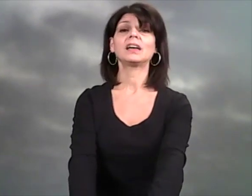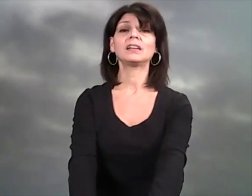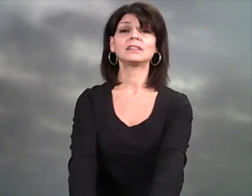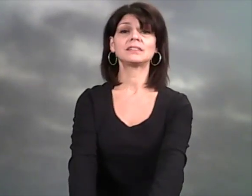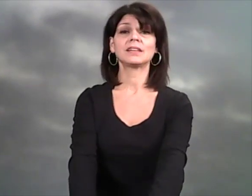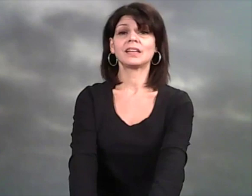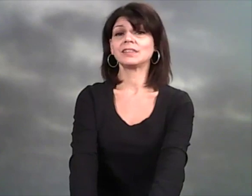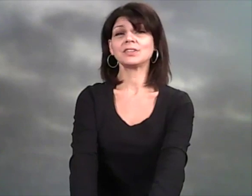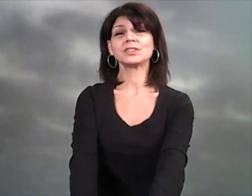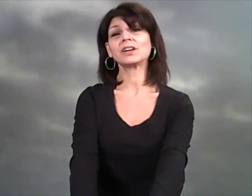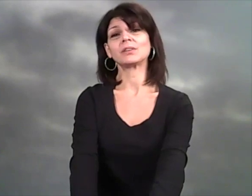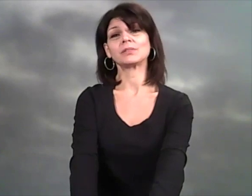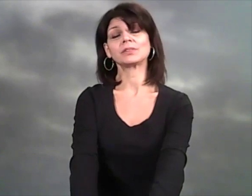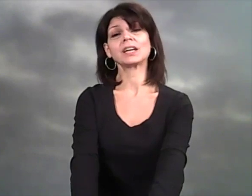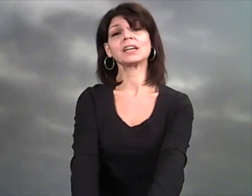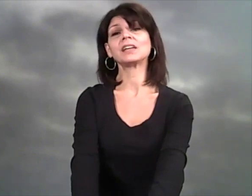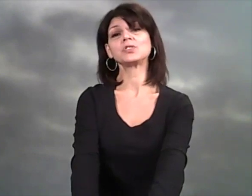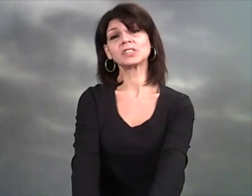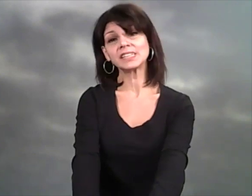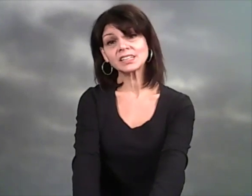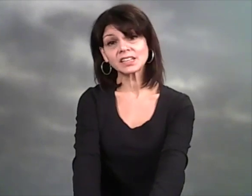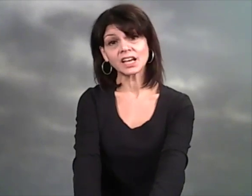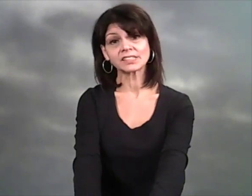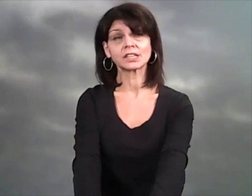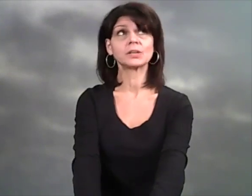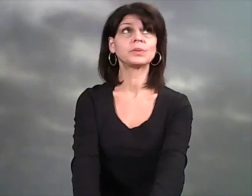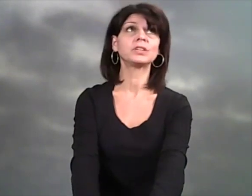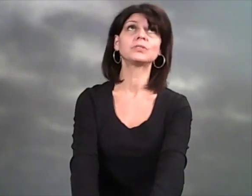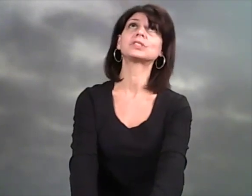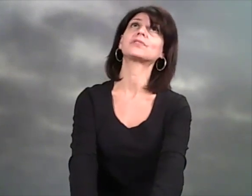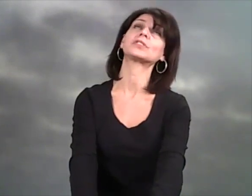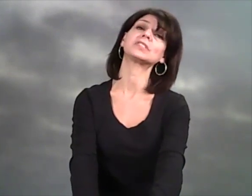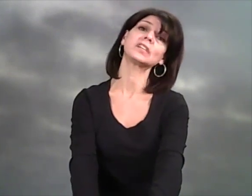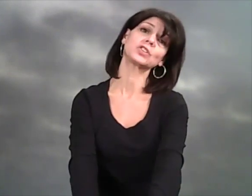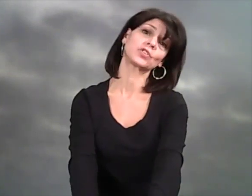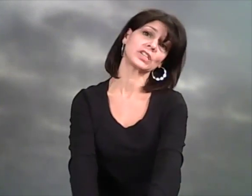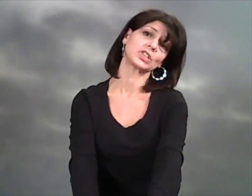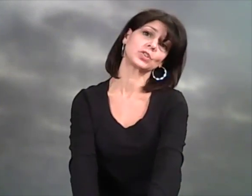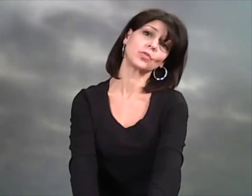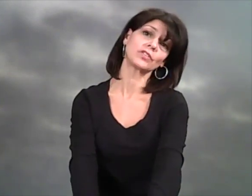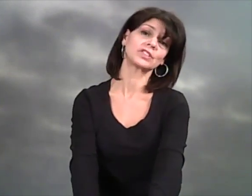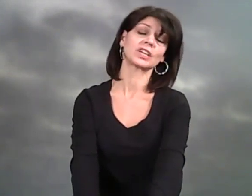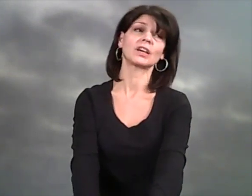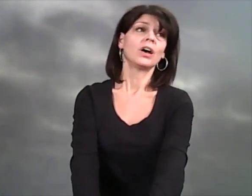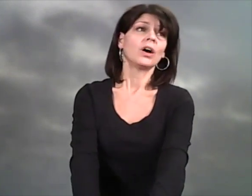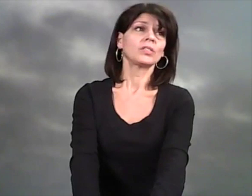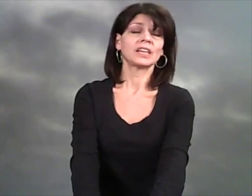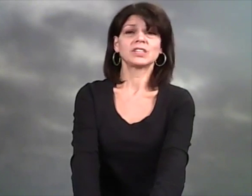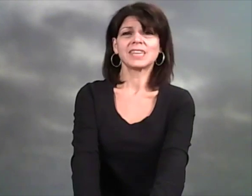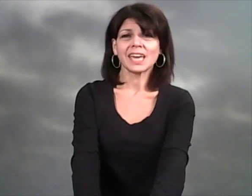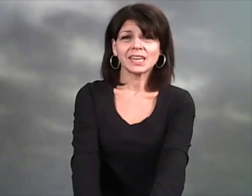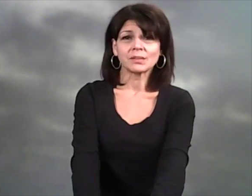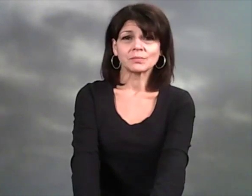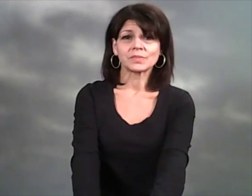And there you go. Okay? And your linen closet could be used for such great storage like games,